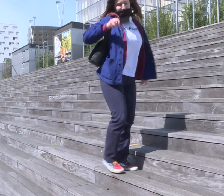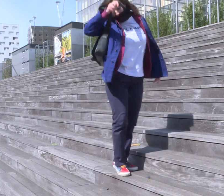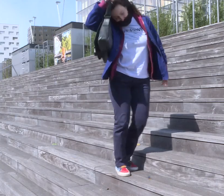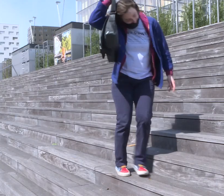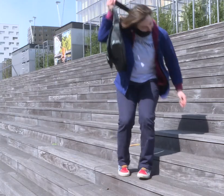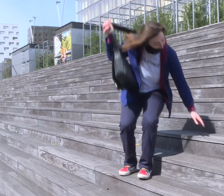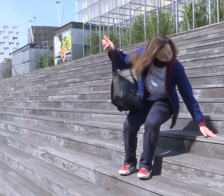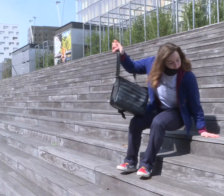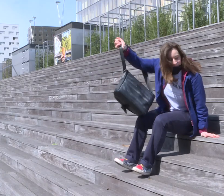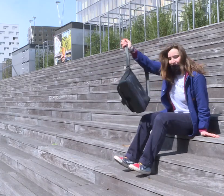essential for her to communicate.